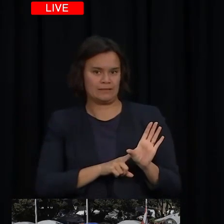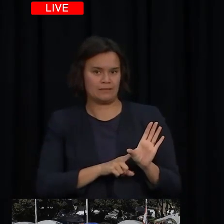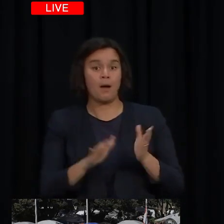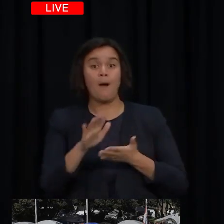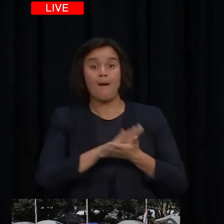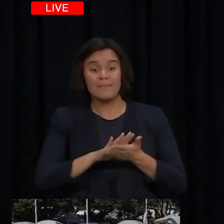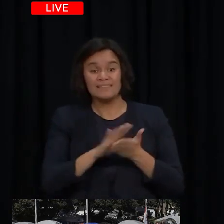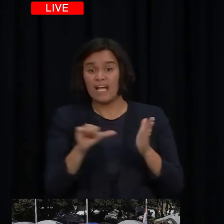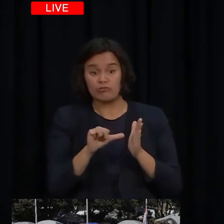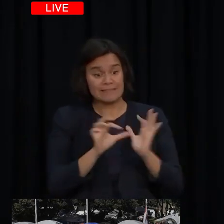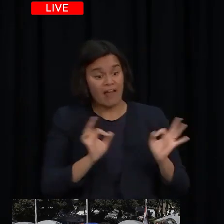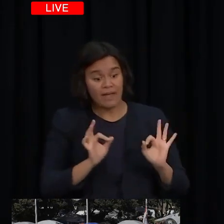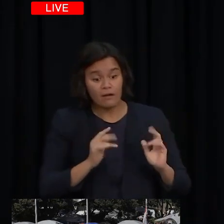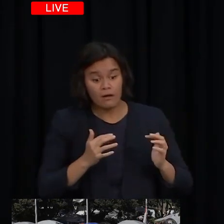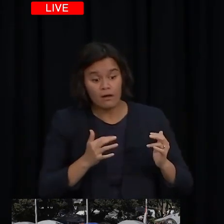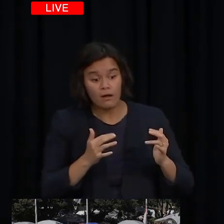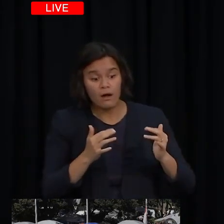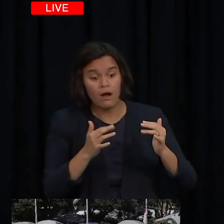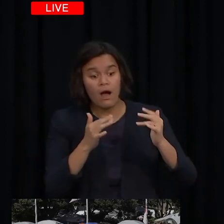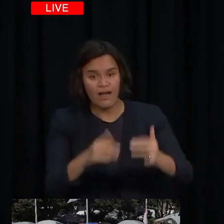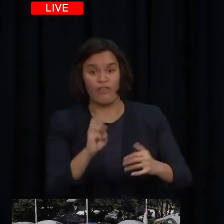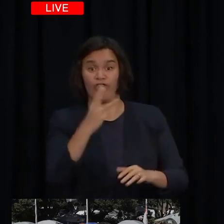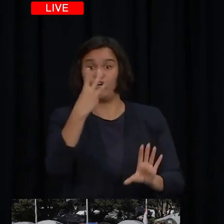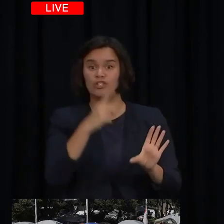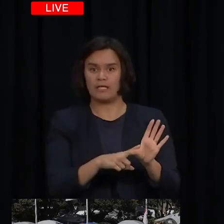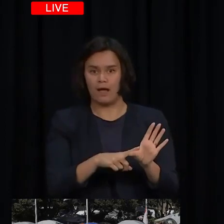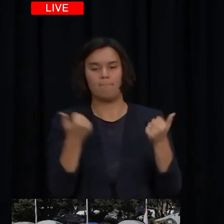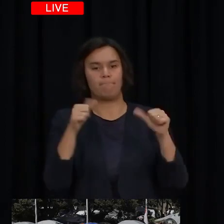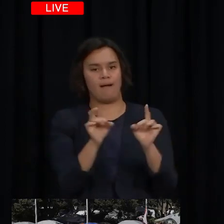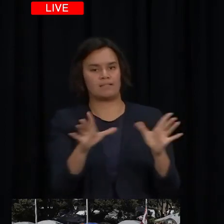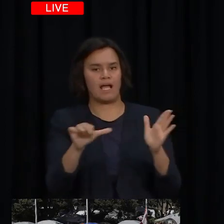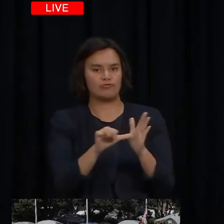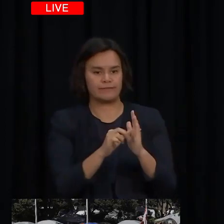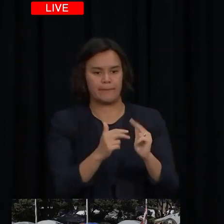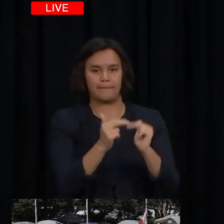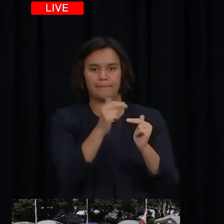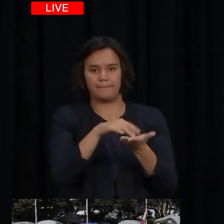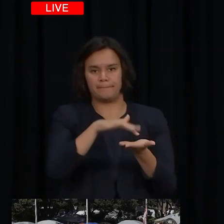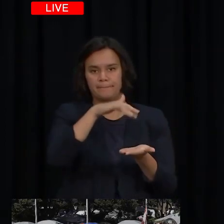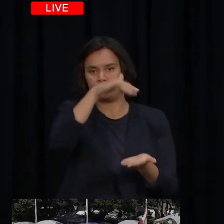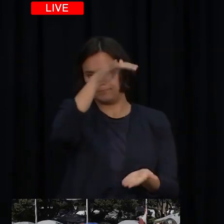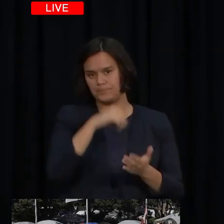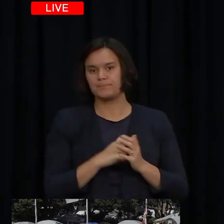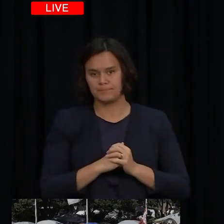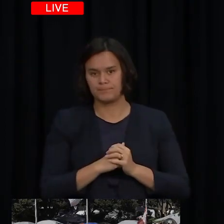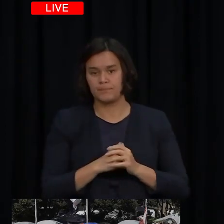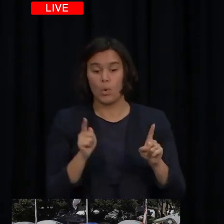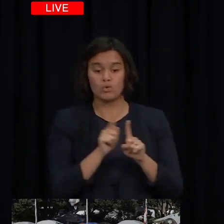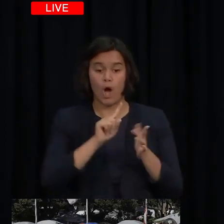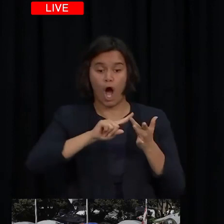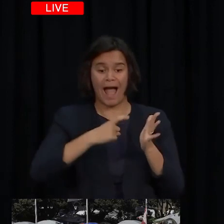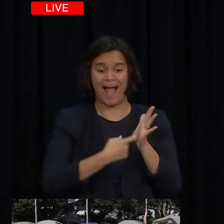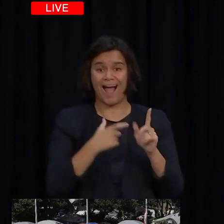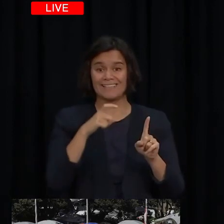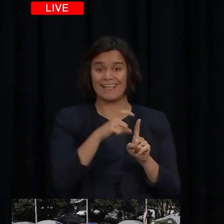of year three. These changes will come into effect in about four weeks. Finally, we are also extending Inland Revenue's flexibility for tax